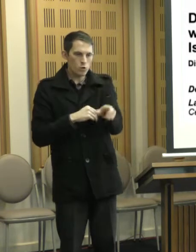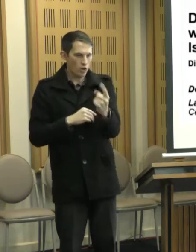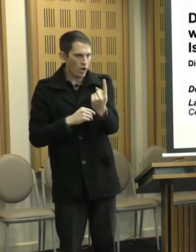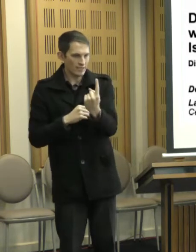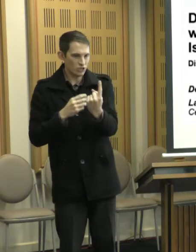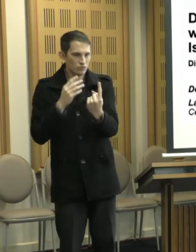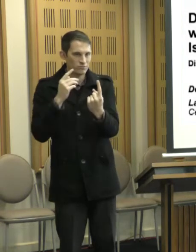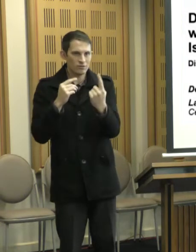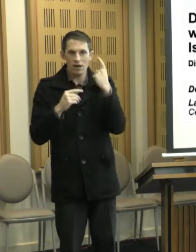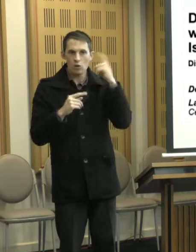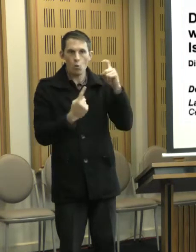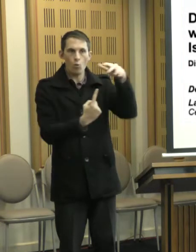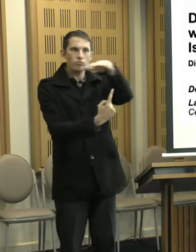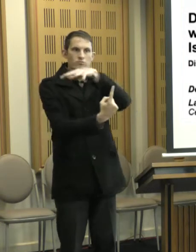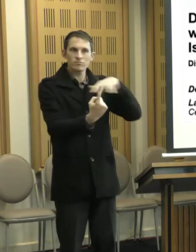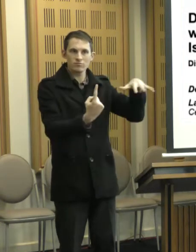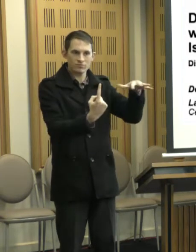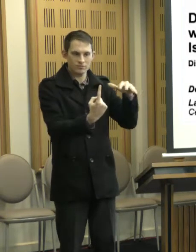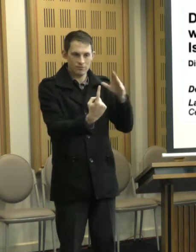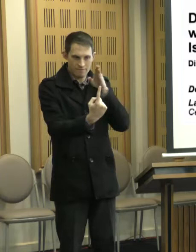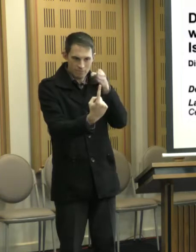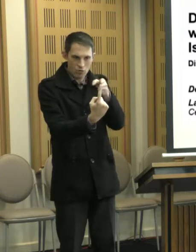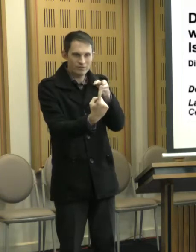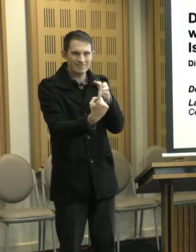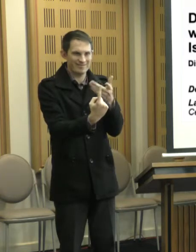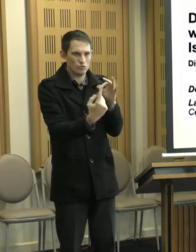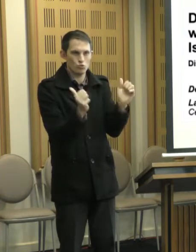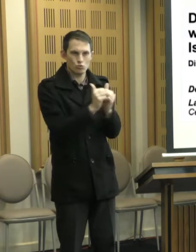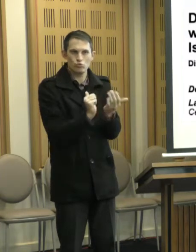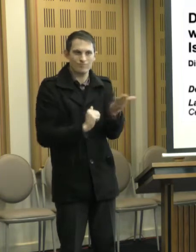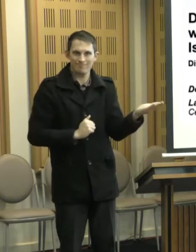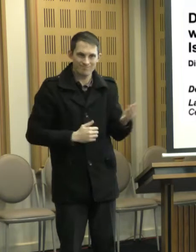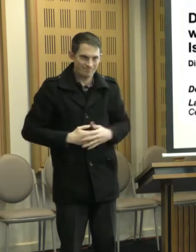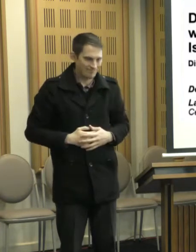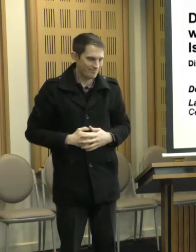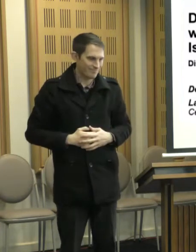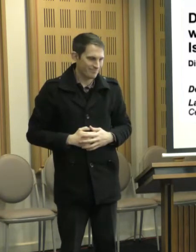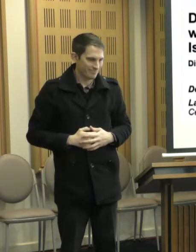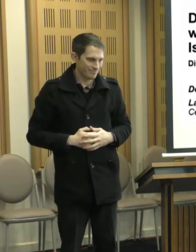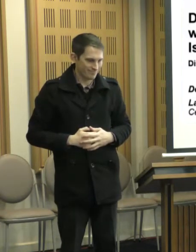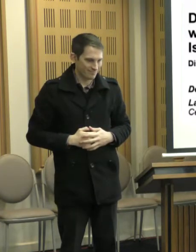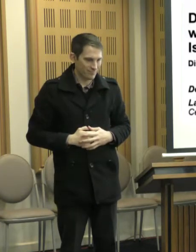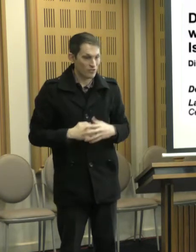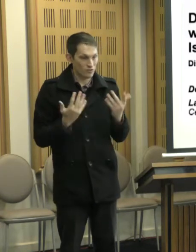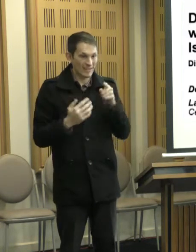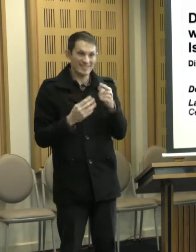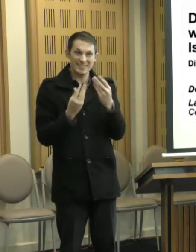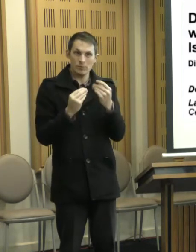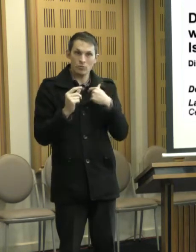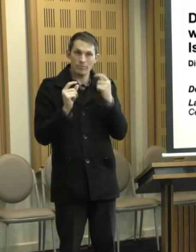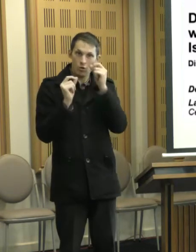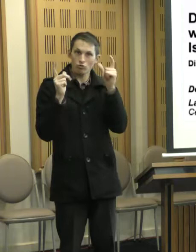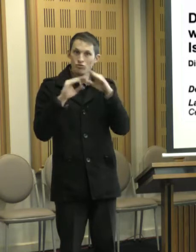isn't going to work for many people. So, I think, and there's something we, we, we've been conscious of, um,